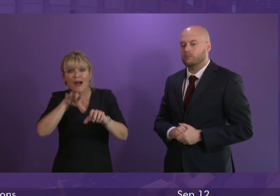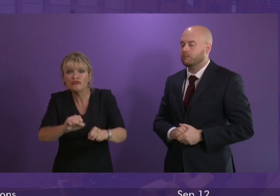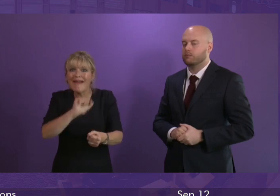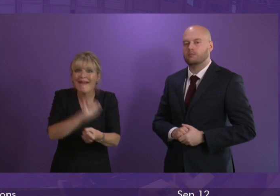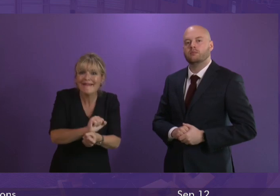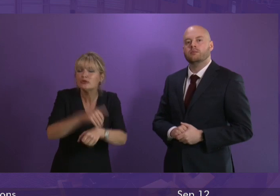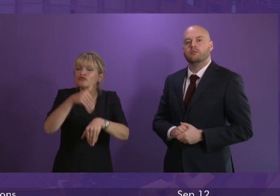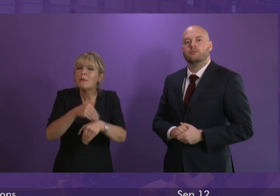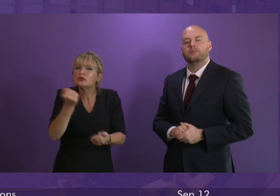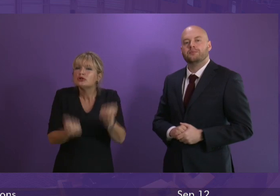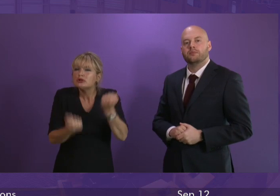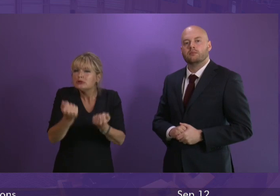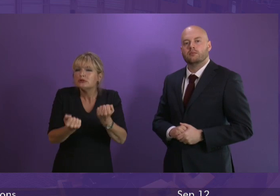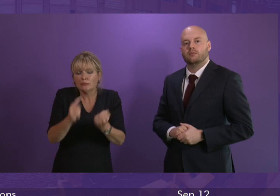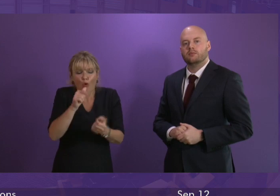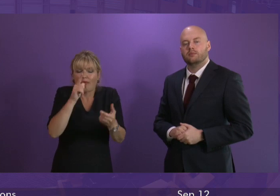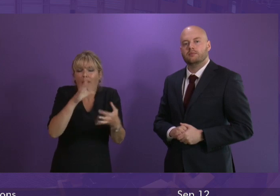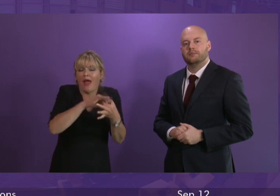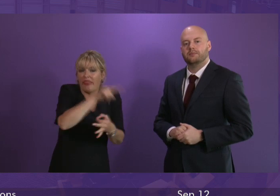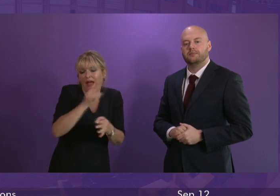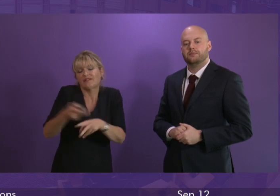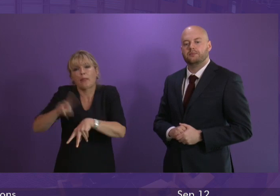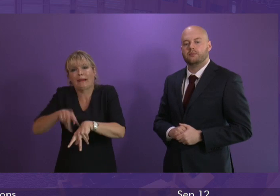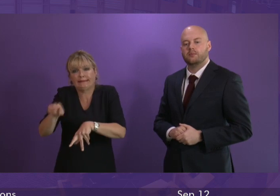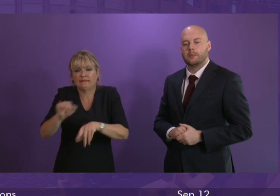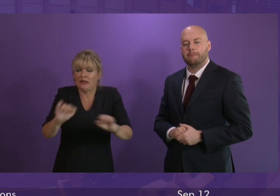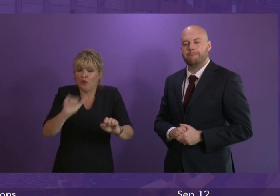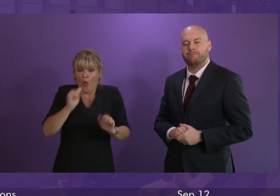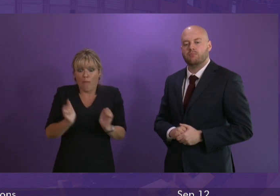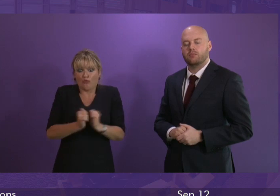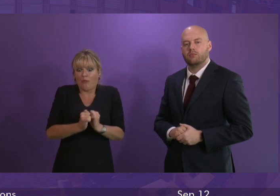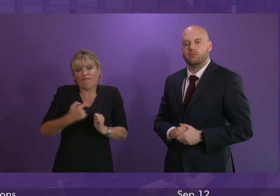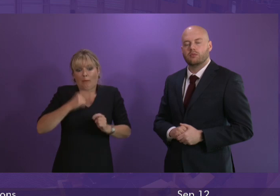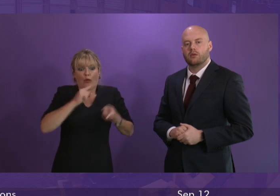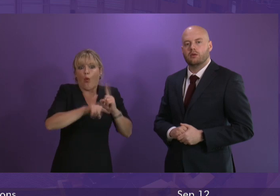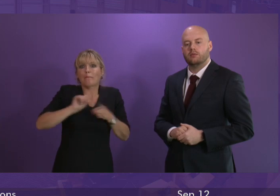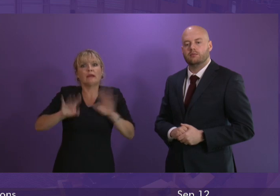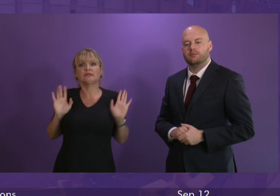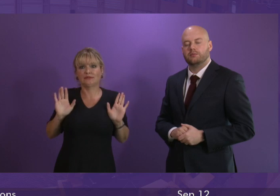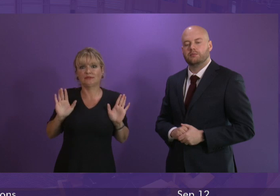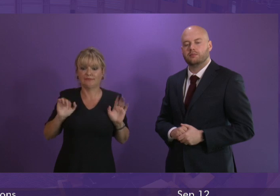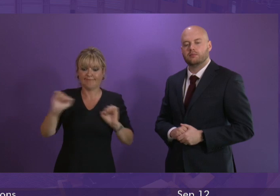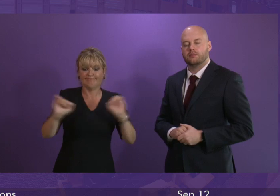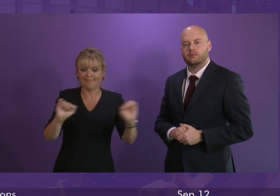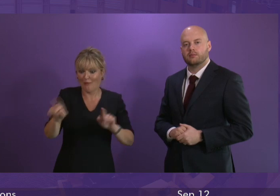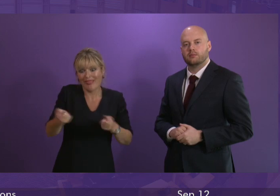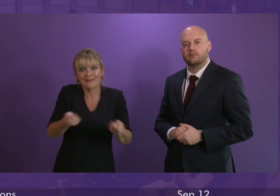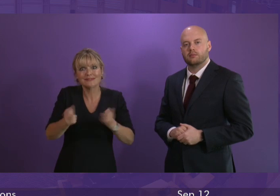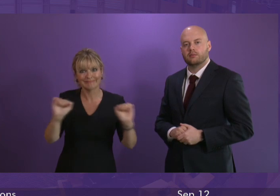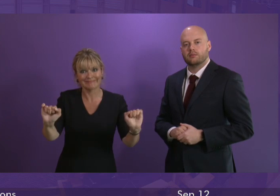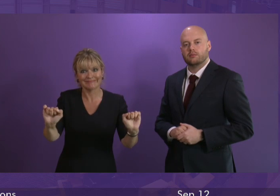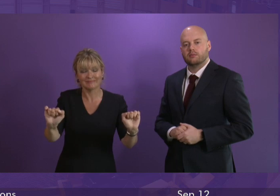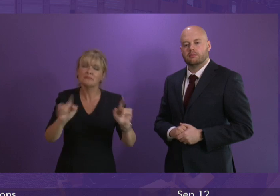generally here I'm not talking in this particular instance are for the police and it would be thoroughly inappropriate for me to comment on operational matters